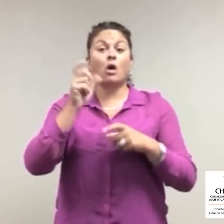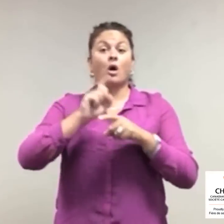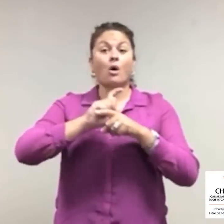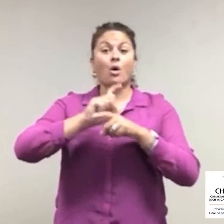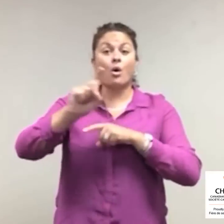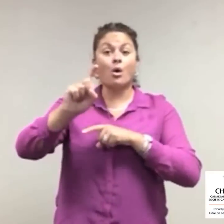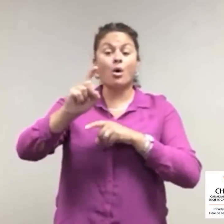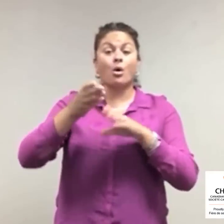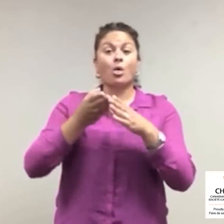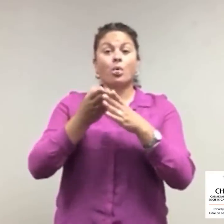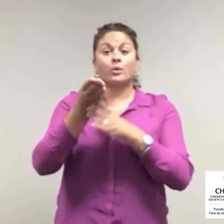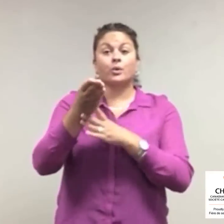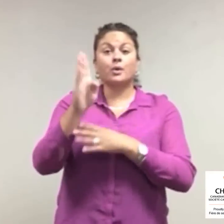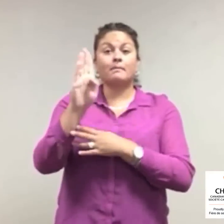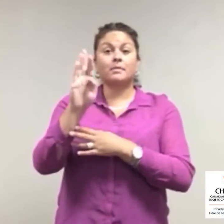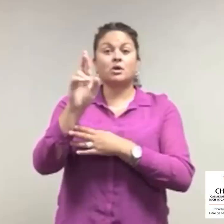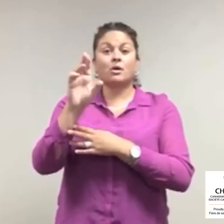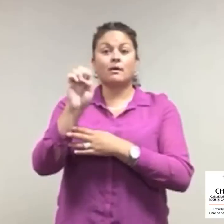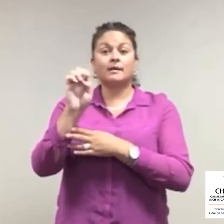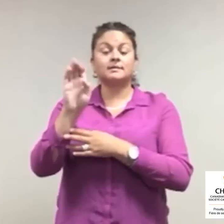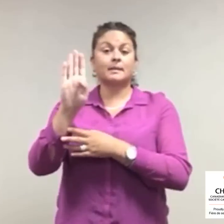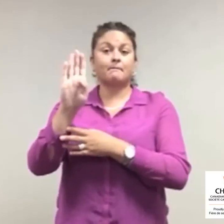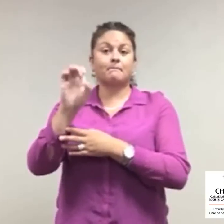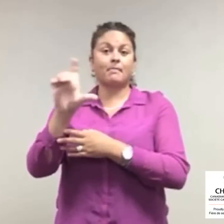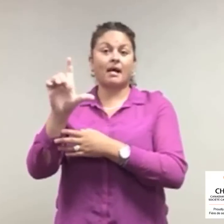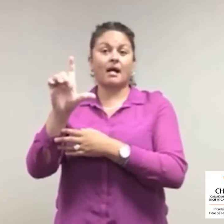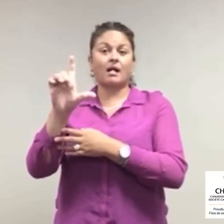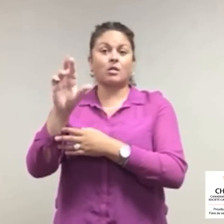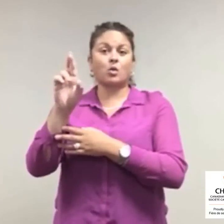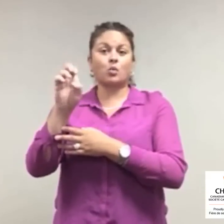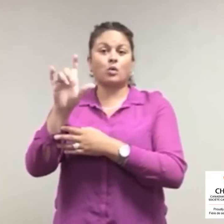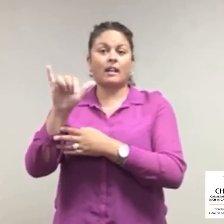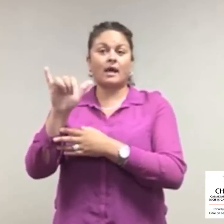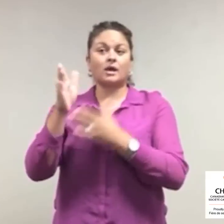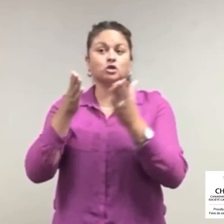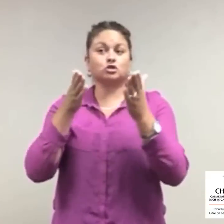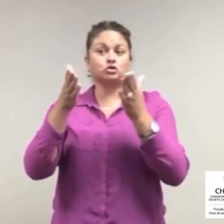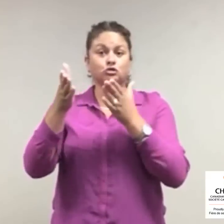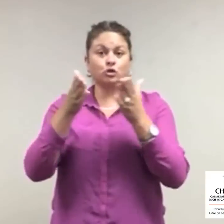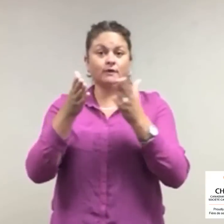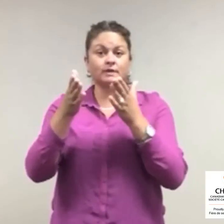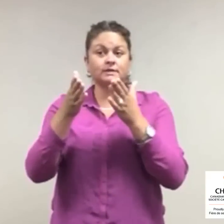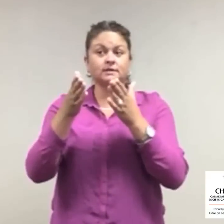The third method, if you would like to call using a TTY and using a Bell Relay service,